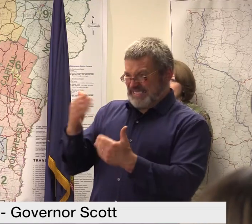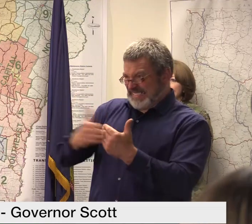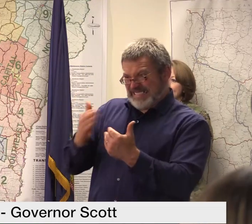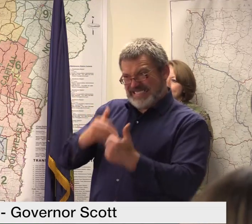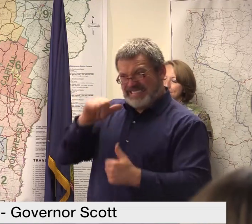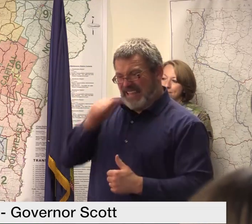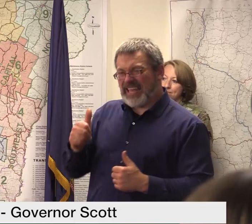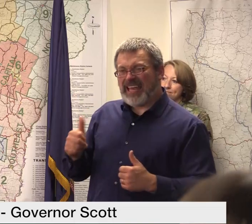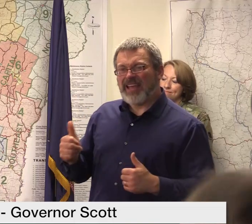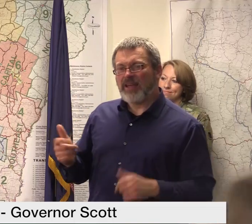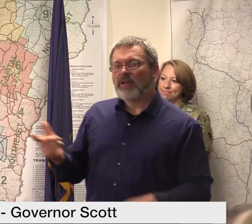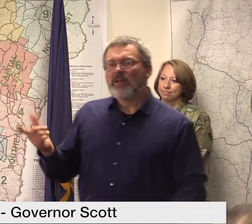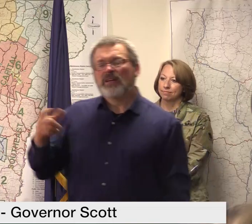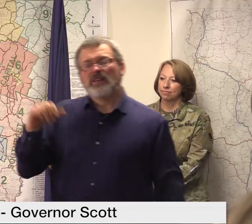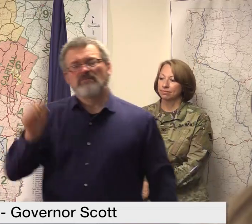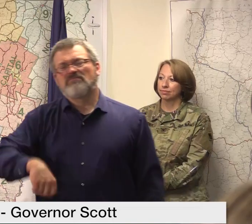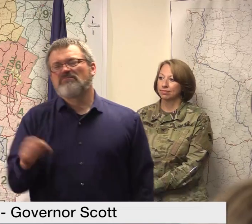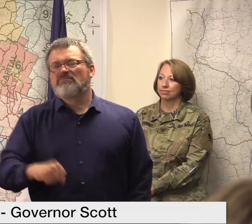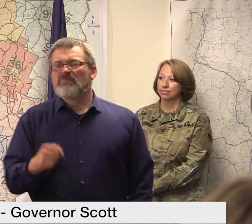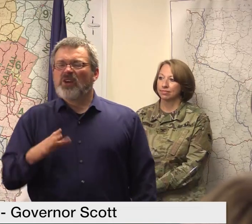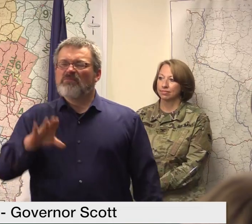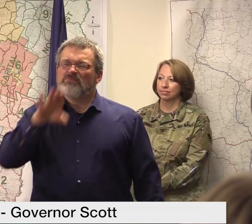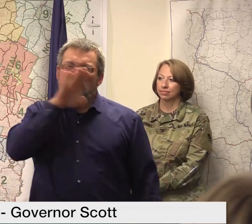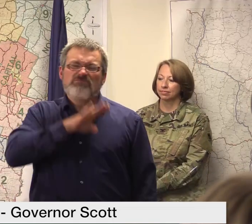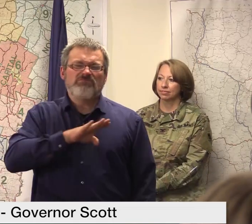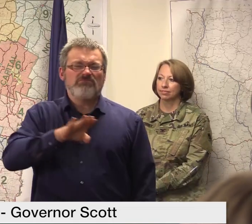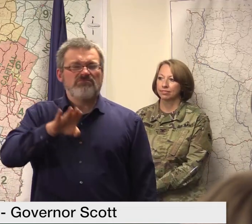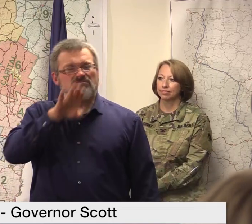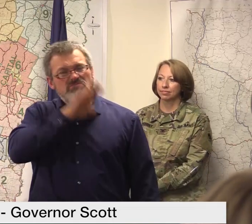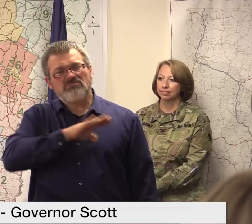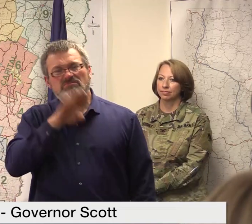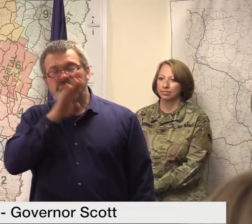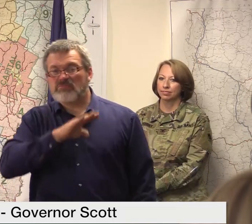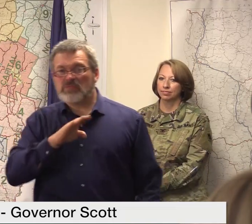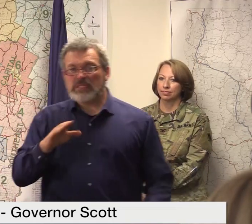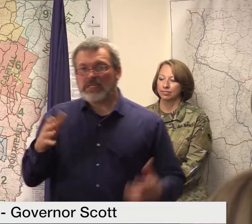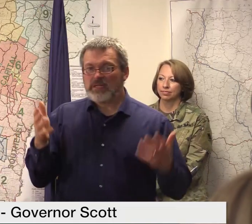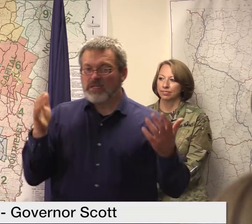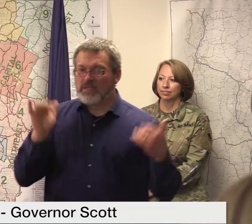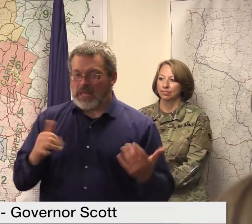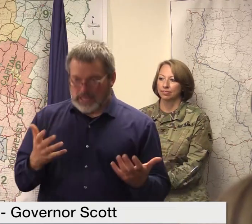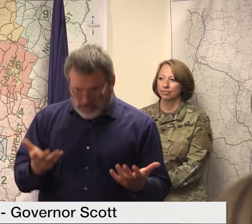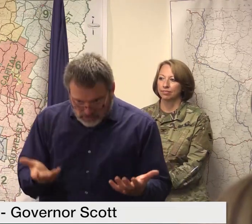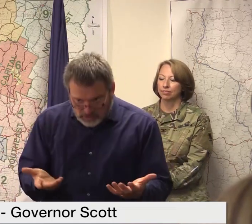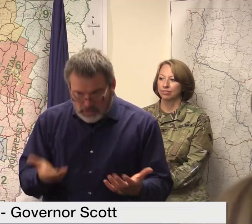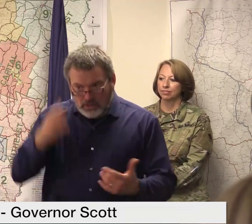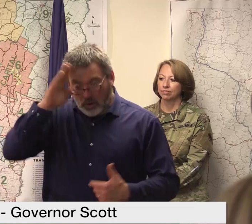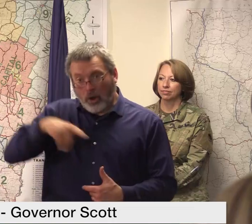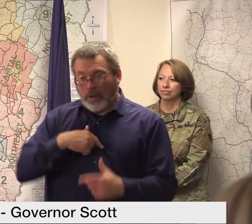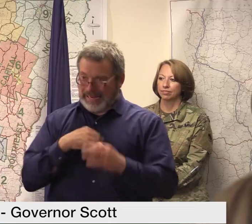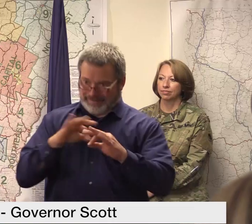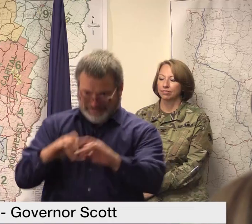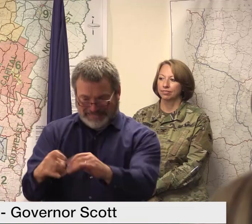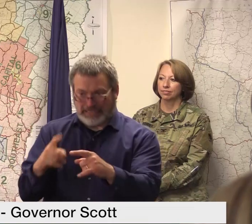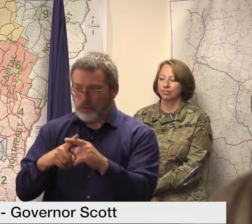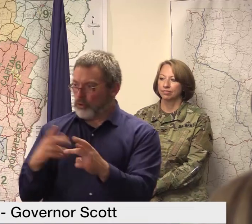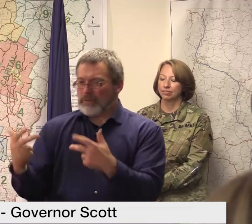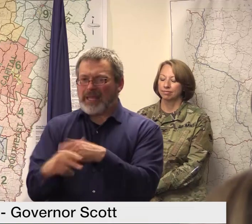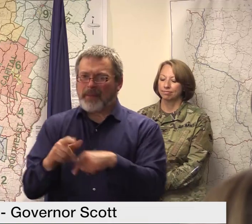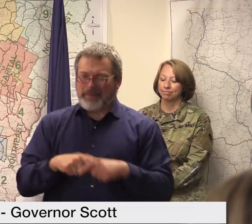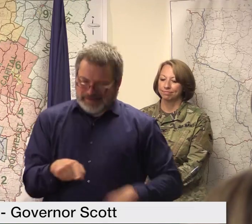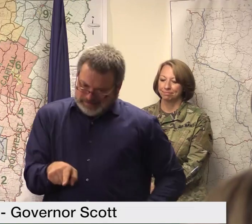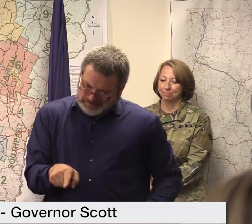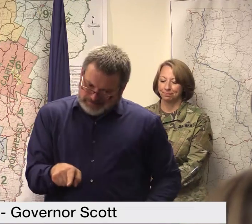the place of someone who is displaced from their home still mucking out their home in the city of Barrie or in Montpelier